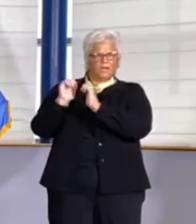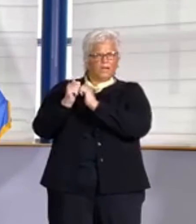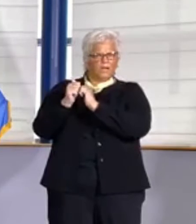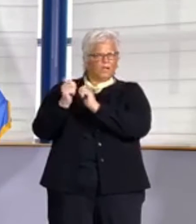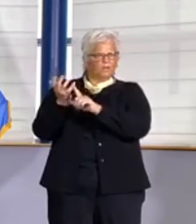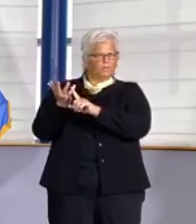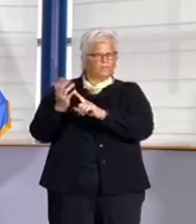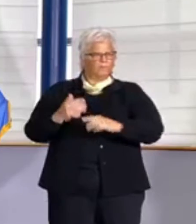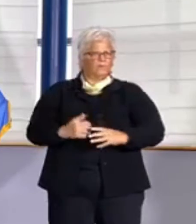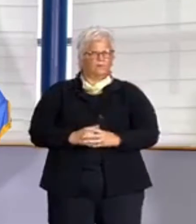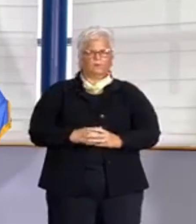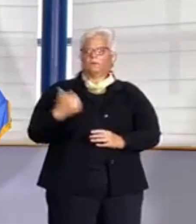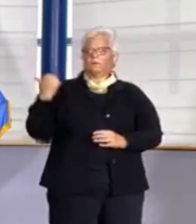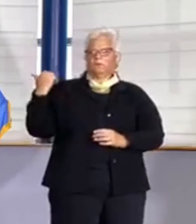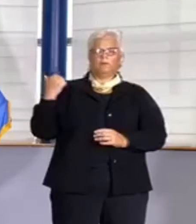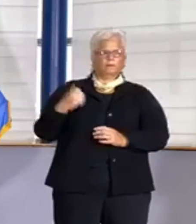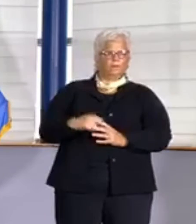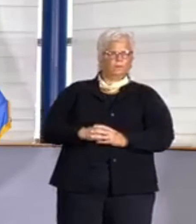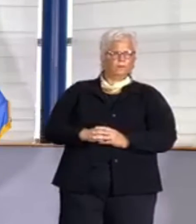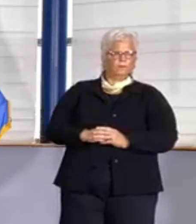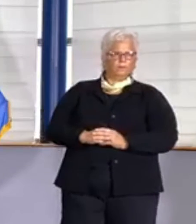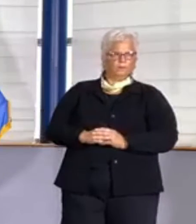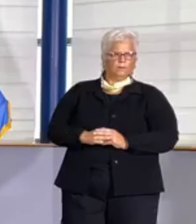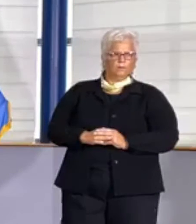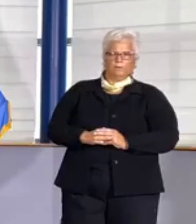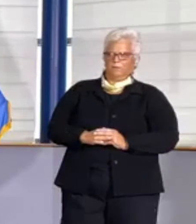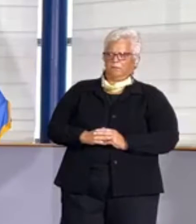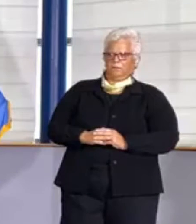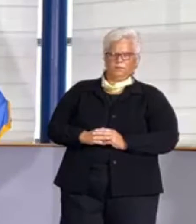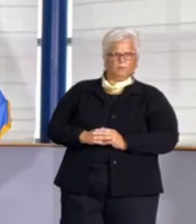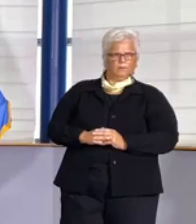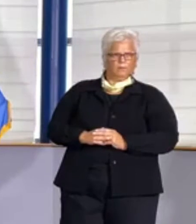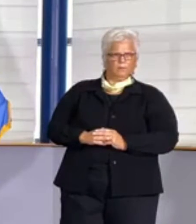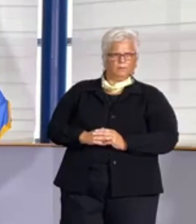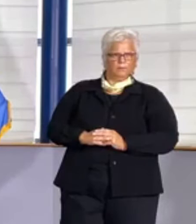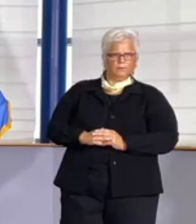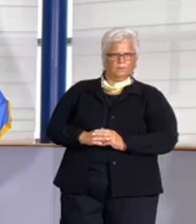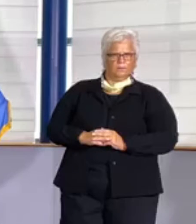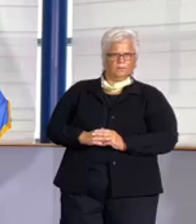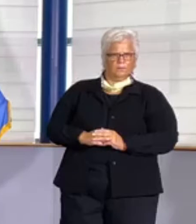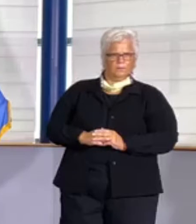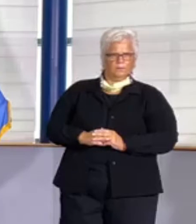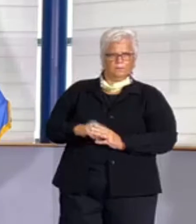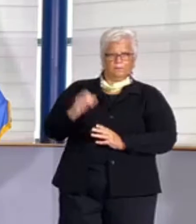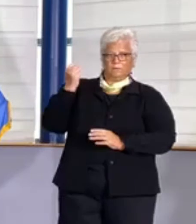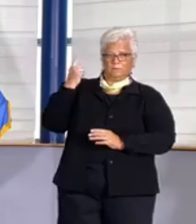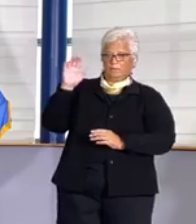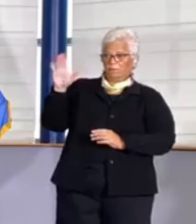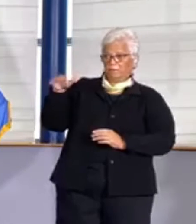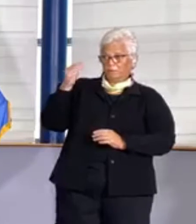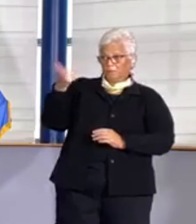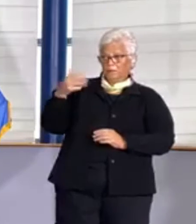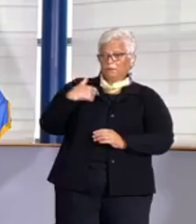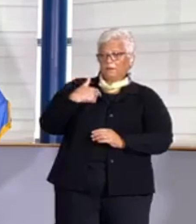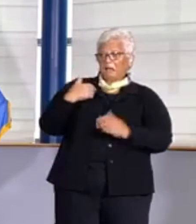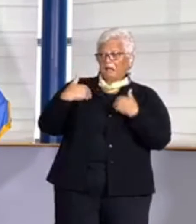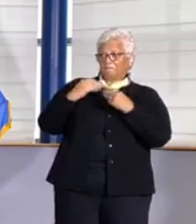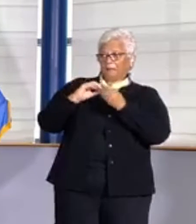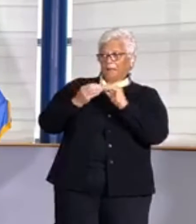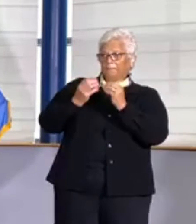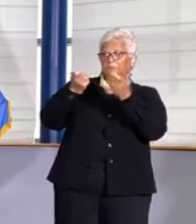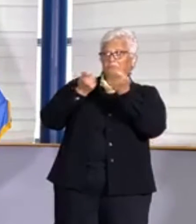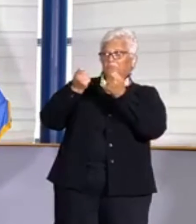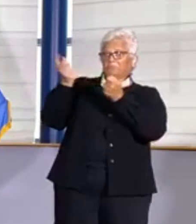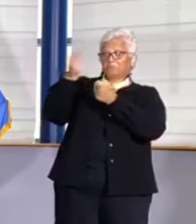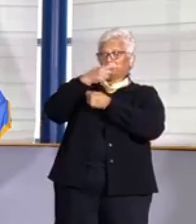And so the question about the hospital data and how often do we get it, you know, we have access to it every day. You know, it's just how you interpret it